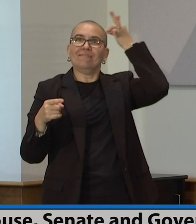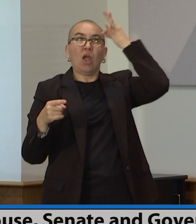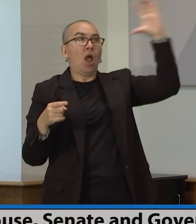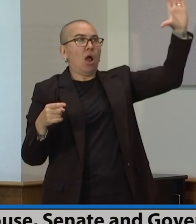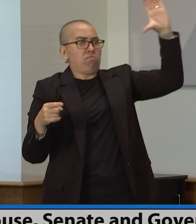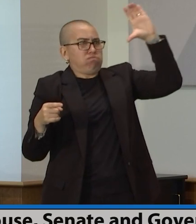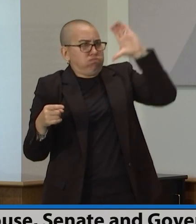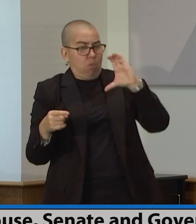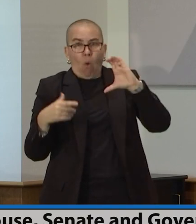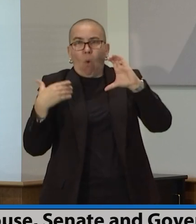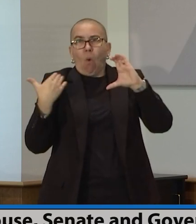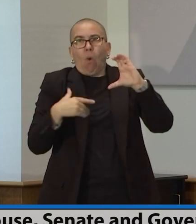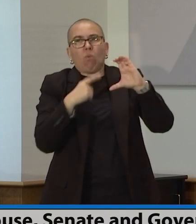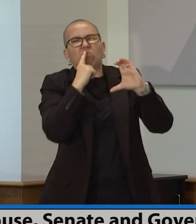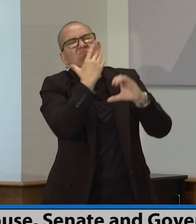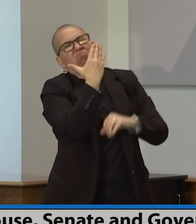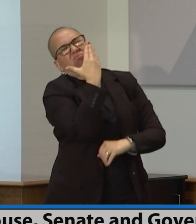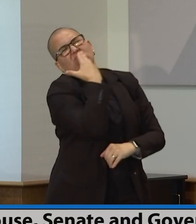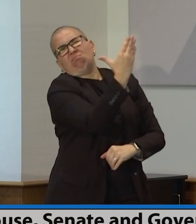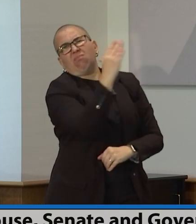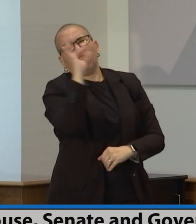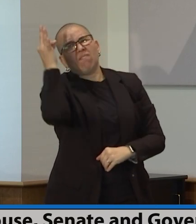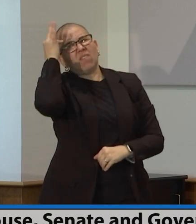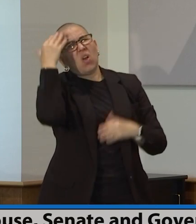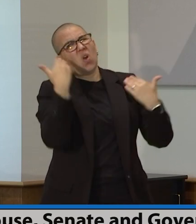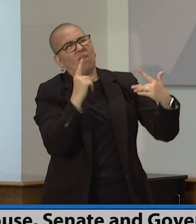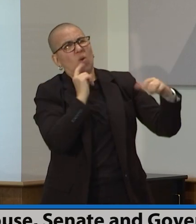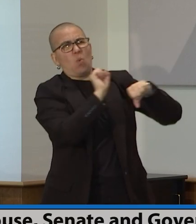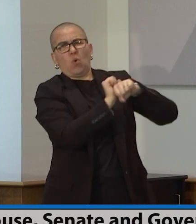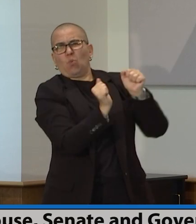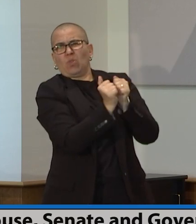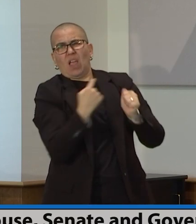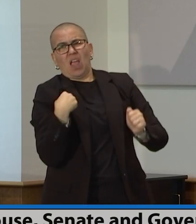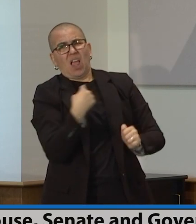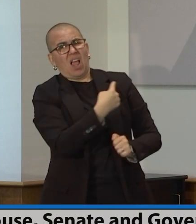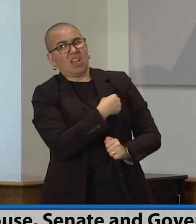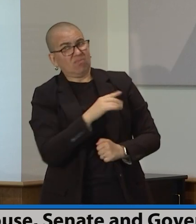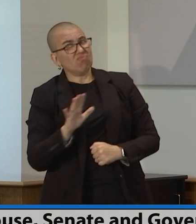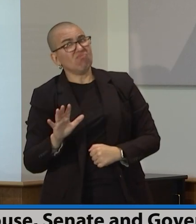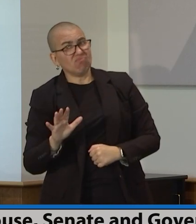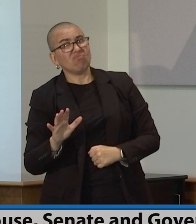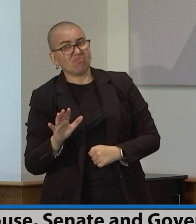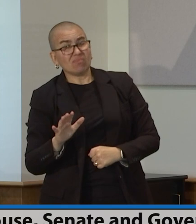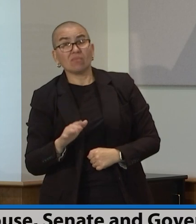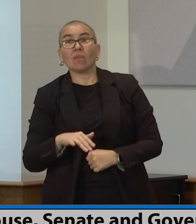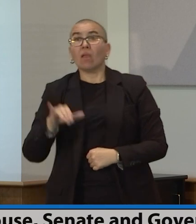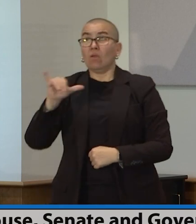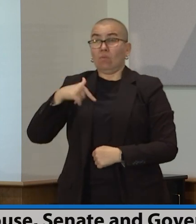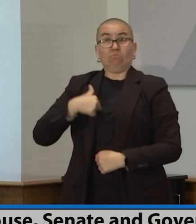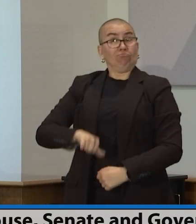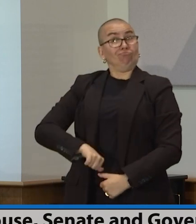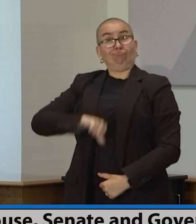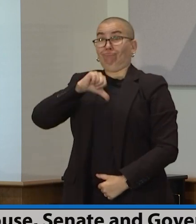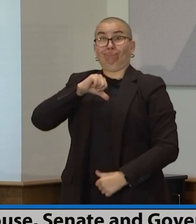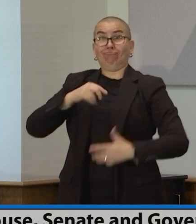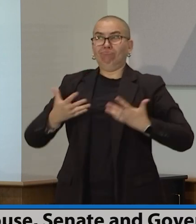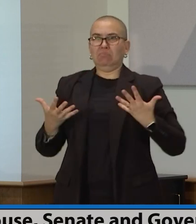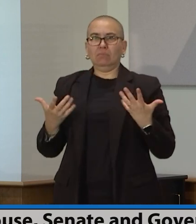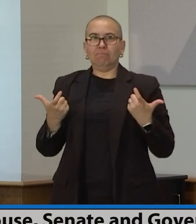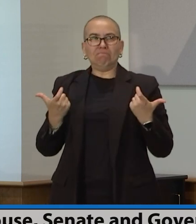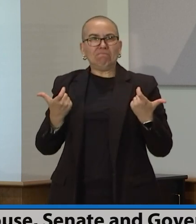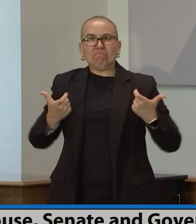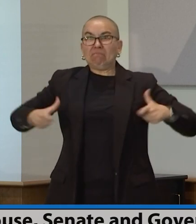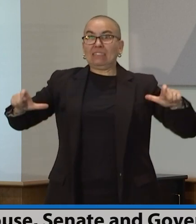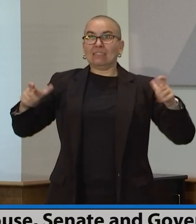me, the most gratifying part was that we could make this historic investment in E-12 education. You know,